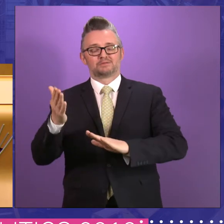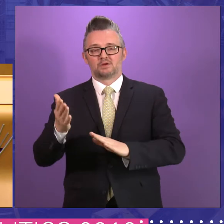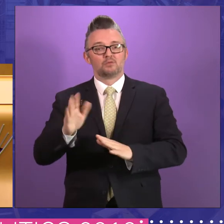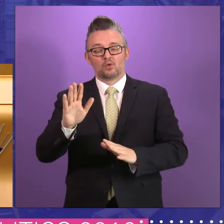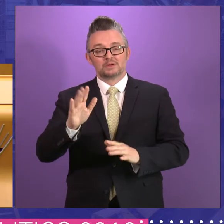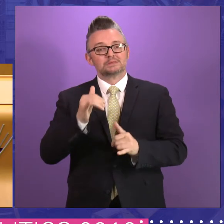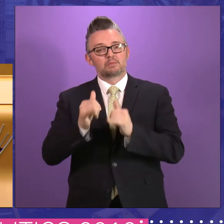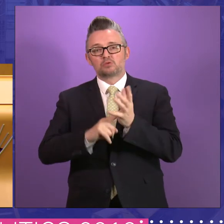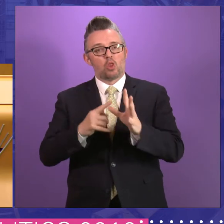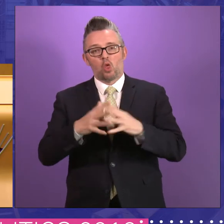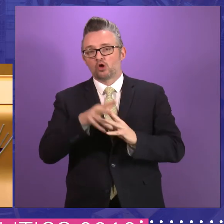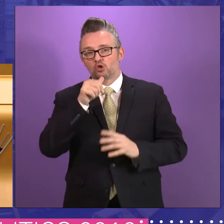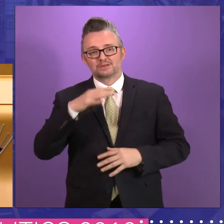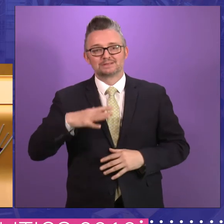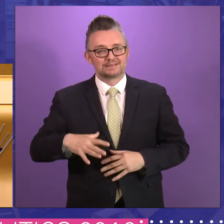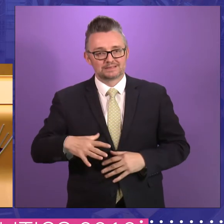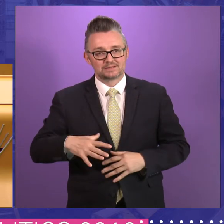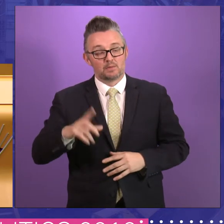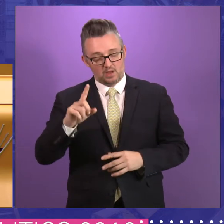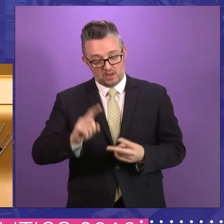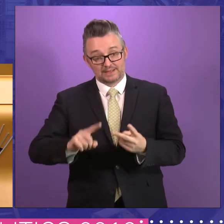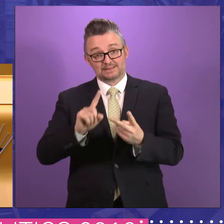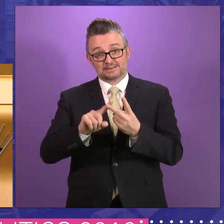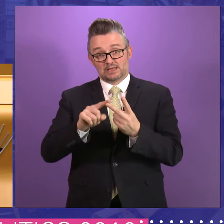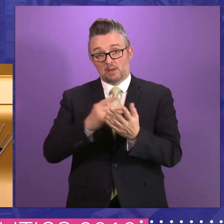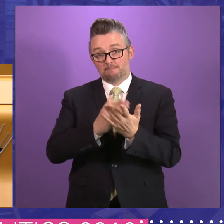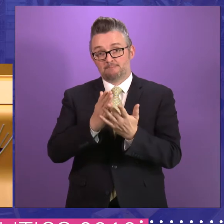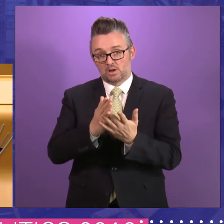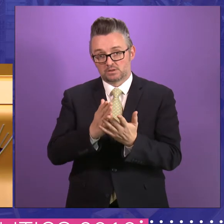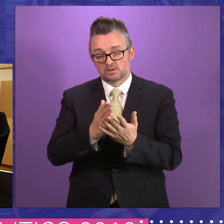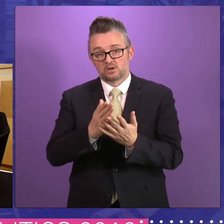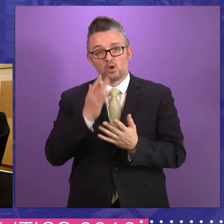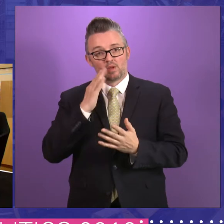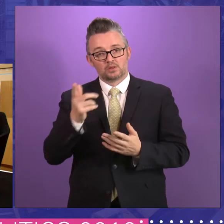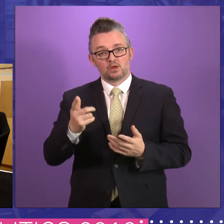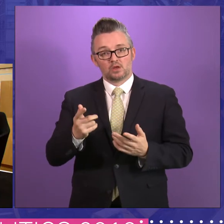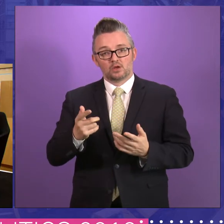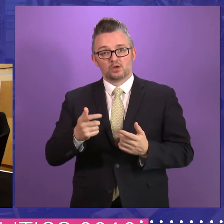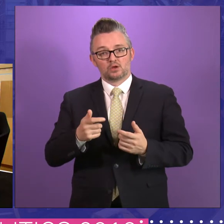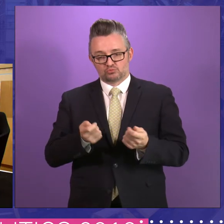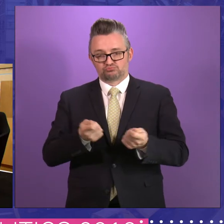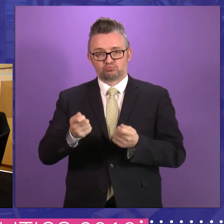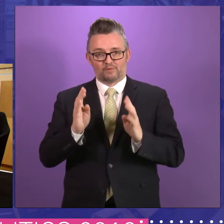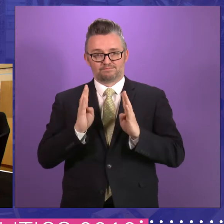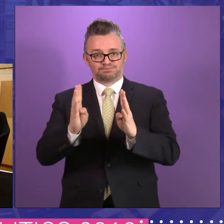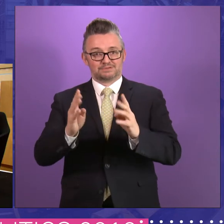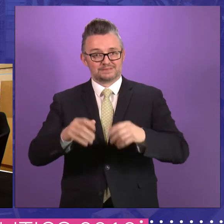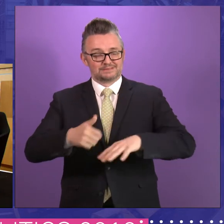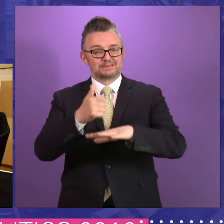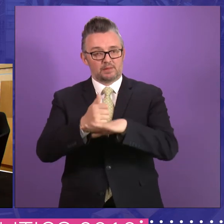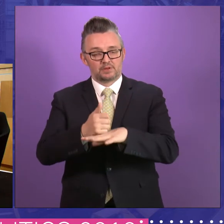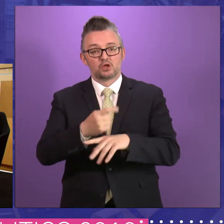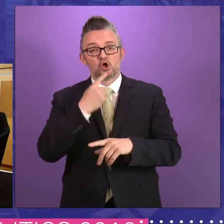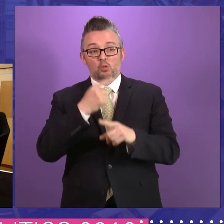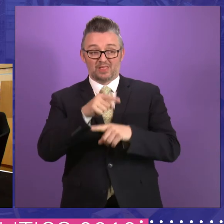is not the answer. But the second bit is that when the convention scheme devised the committee system, it was to make